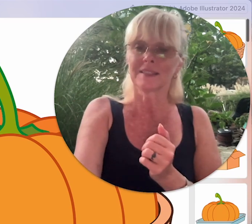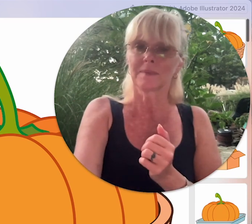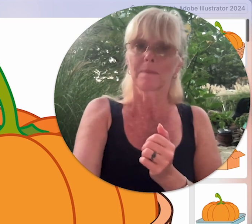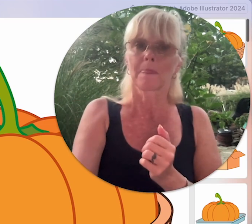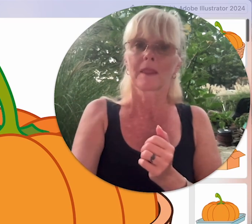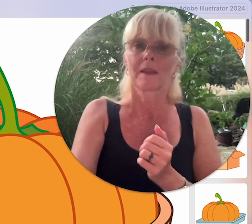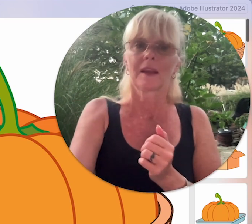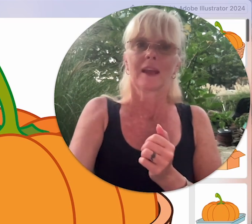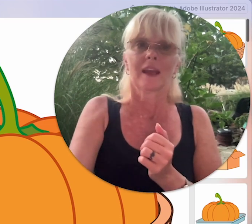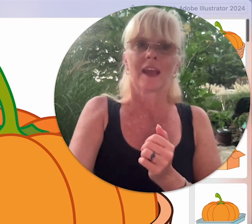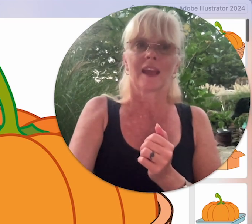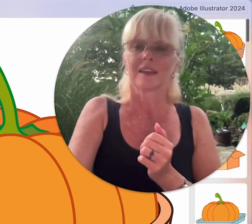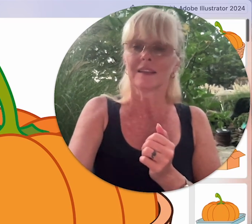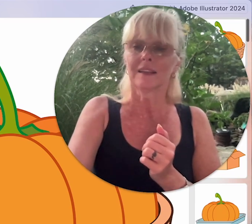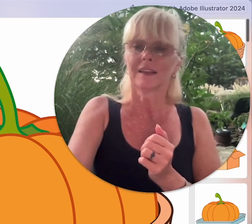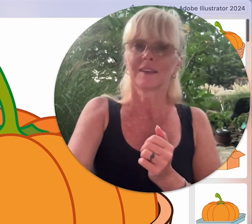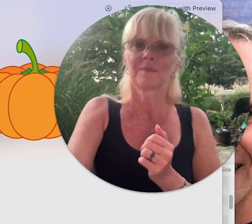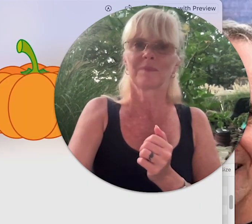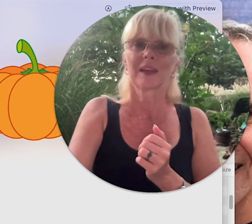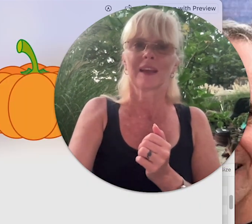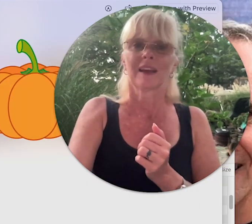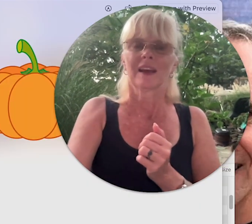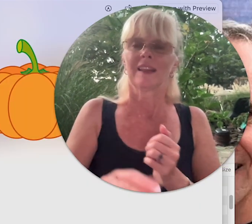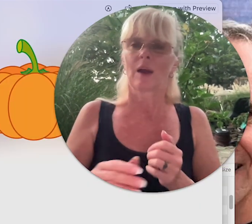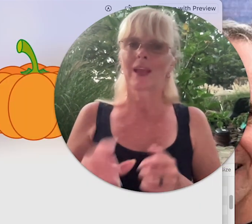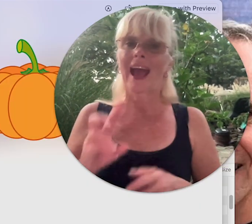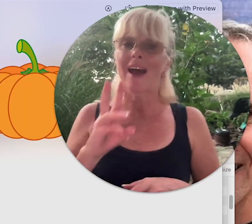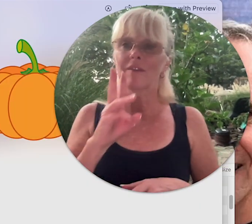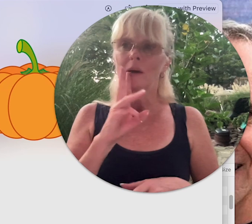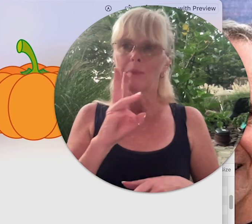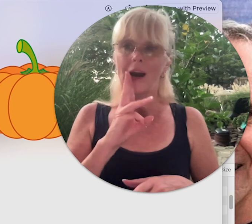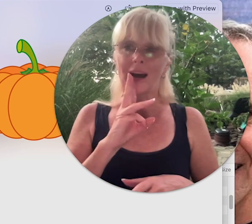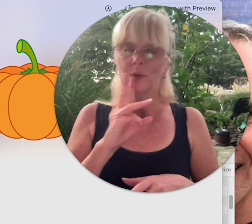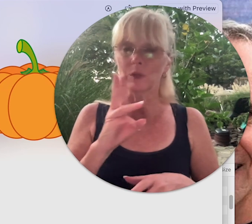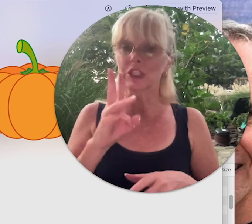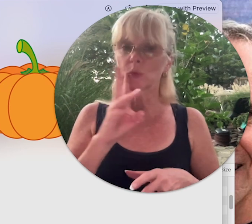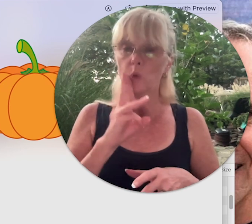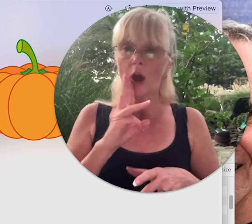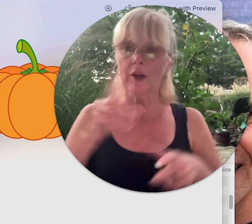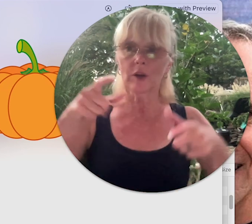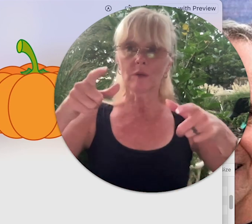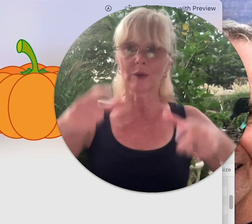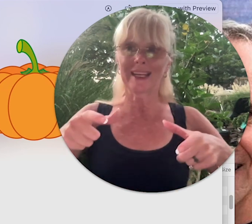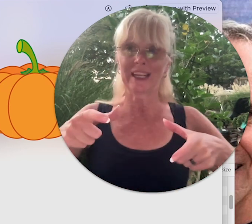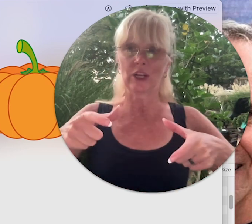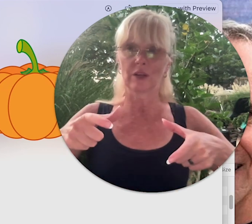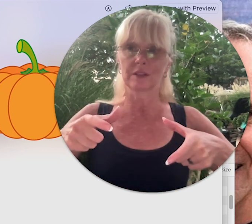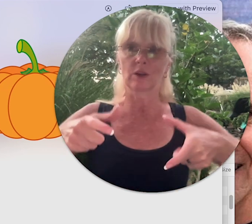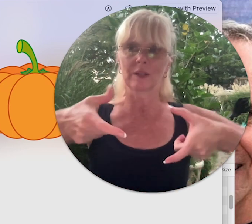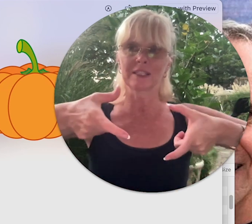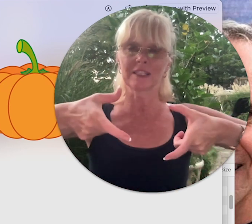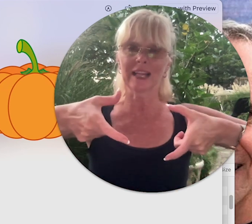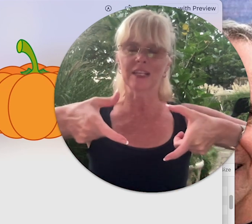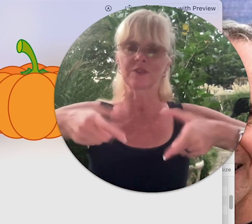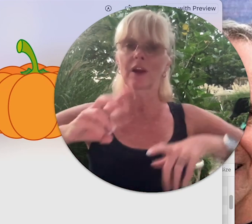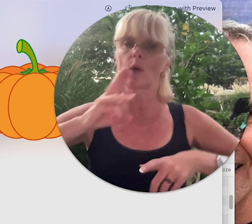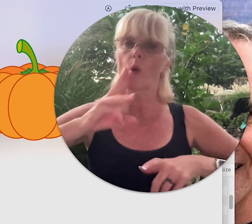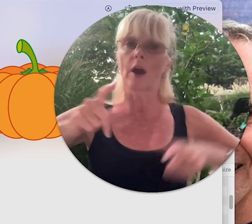and now we have a pond which is water right here so this is a classifier water